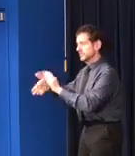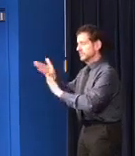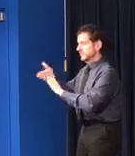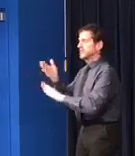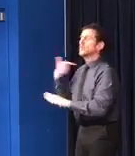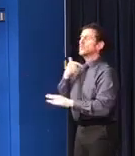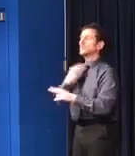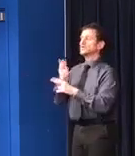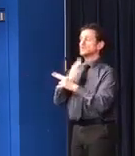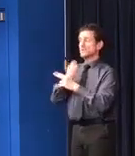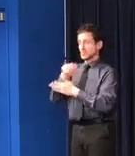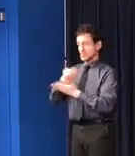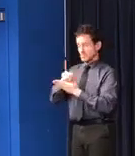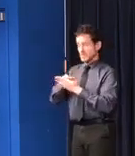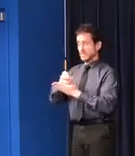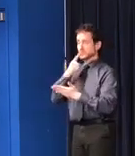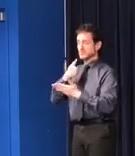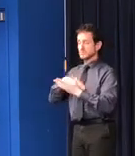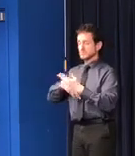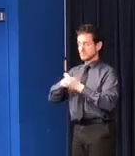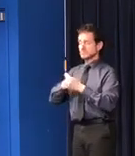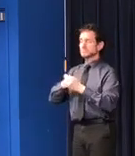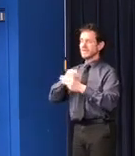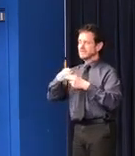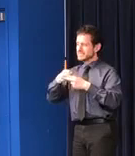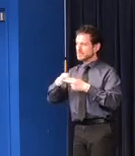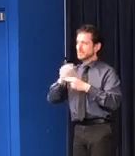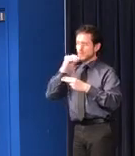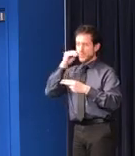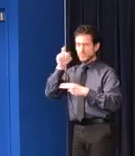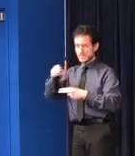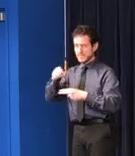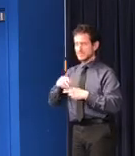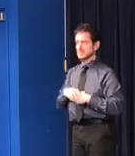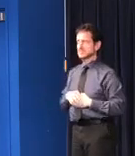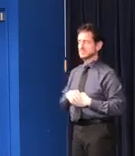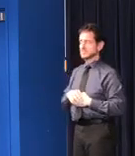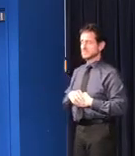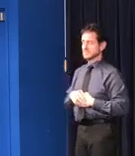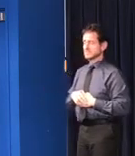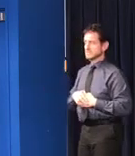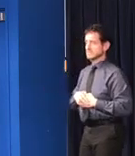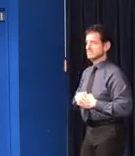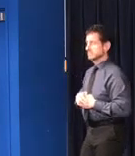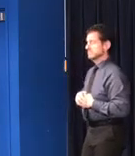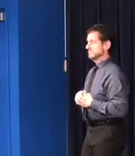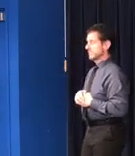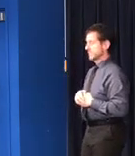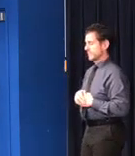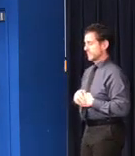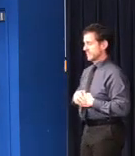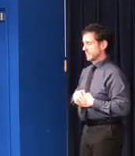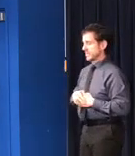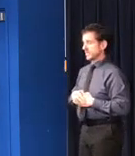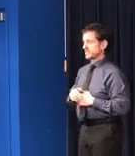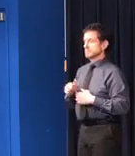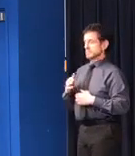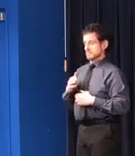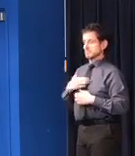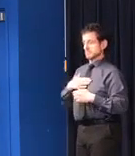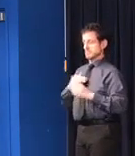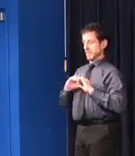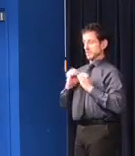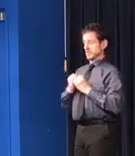to fill a critical temporary lodging need outside of what is previously listed. At All Chicago we will